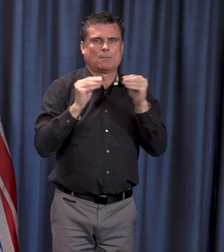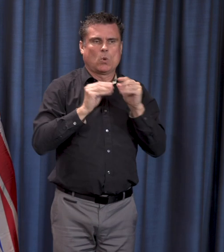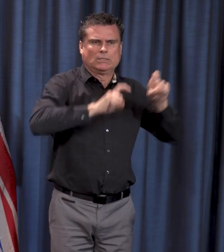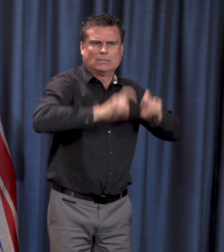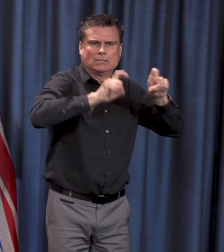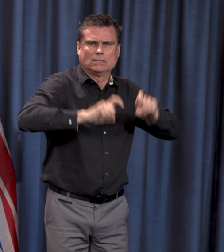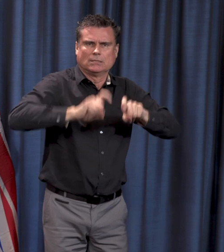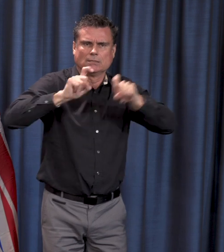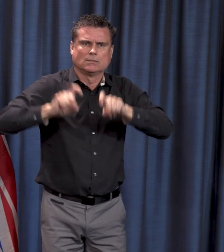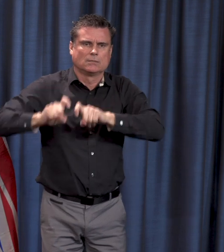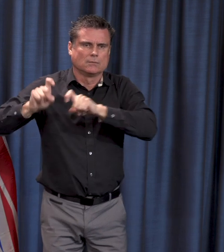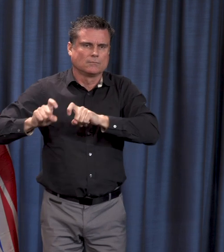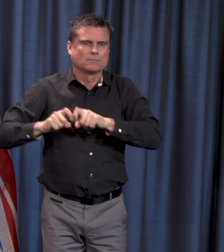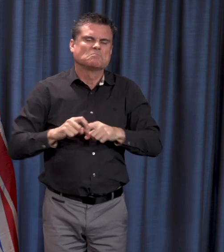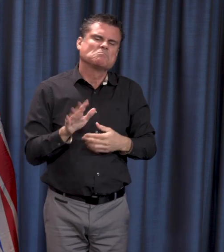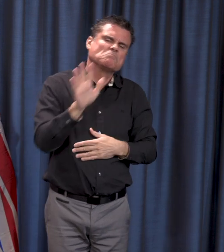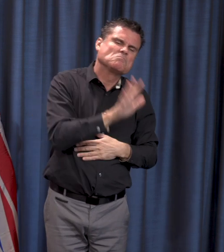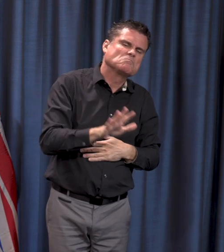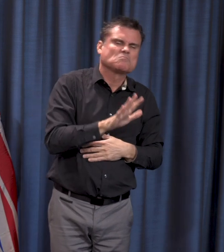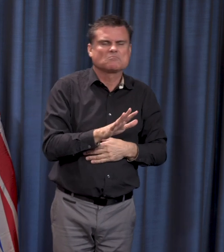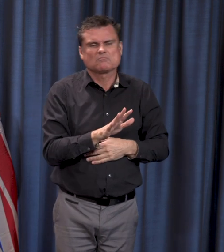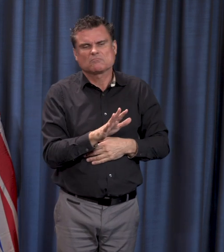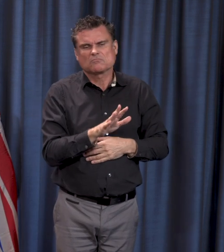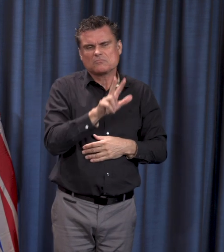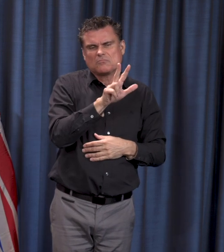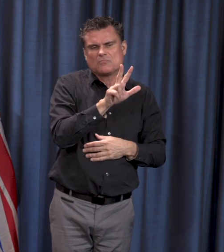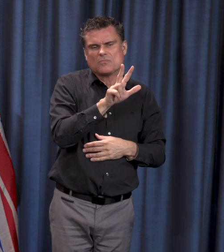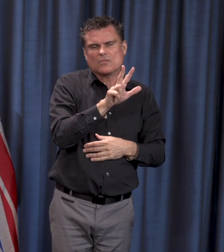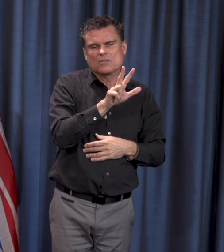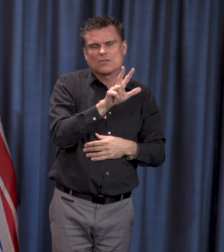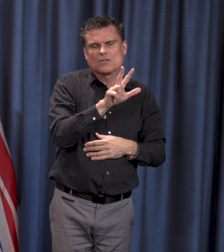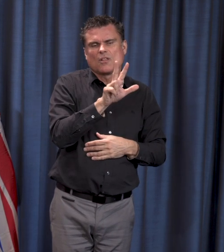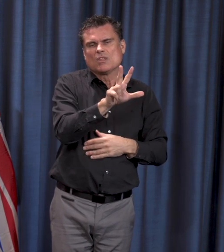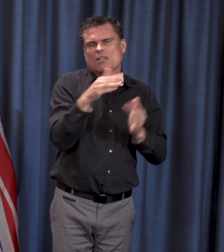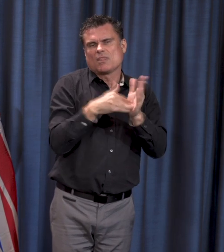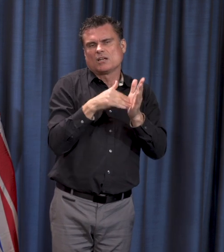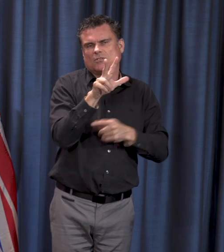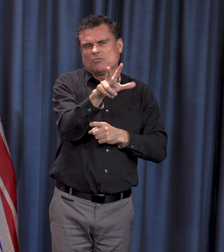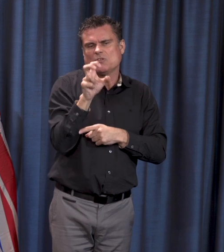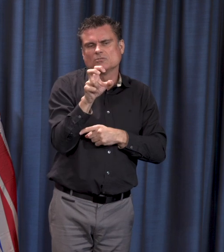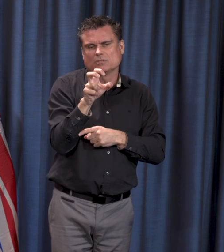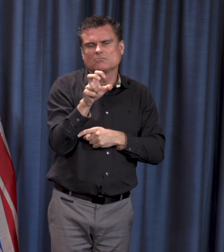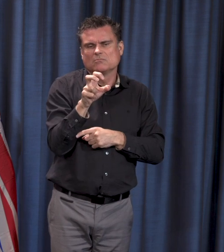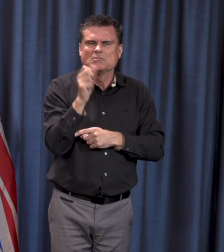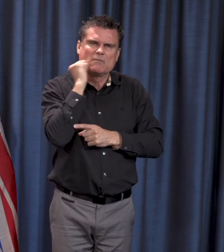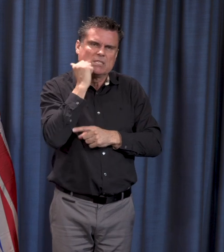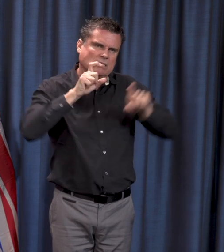about 3,300 to 3,600 a day. With respect to long-term care, I just